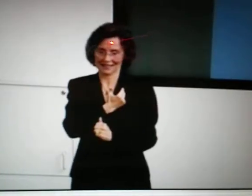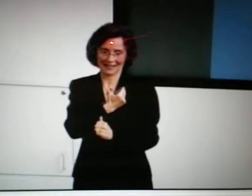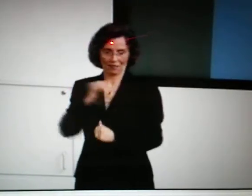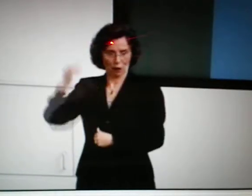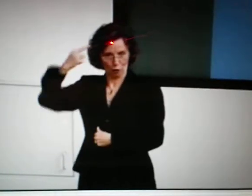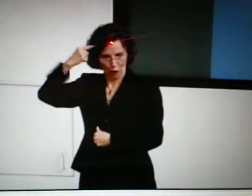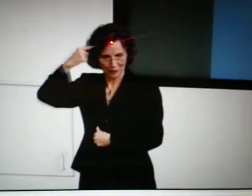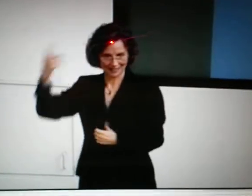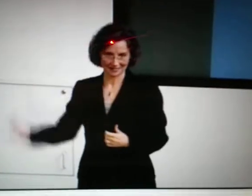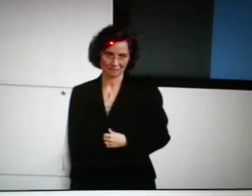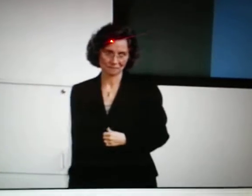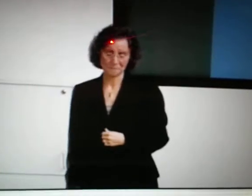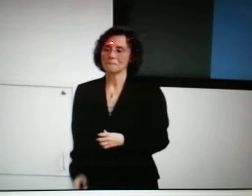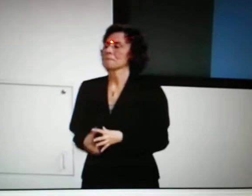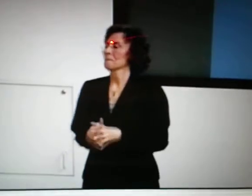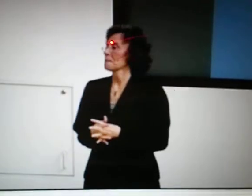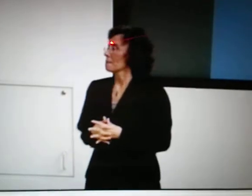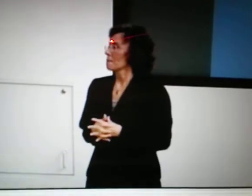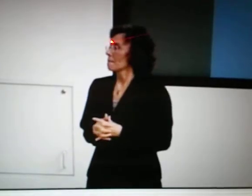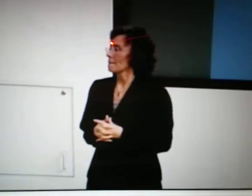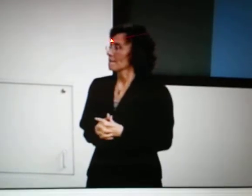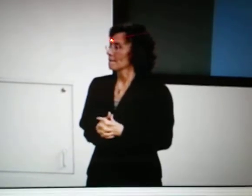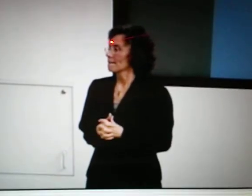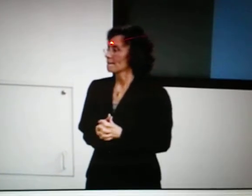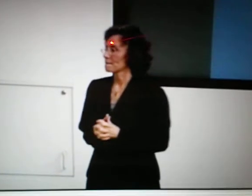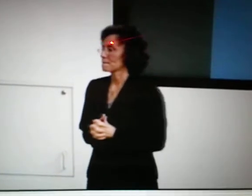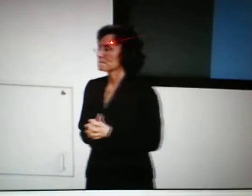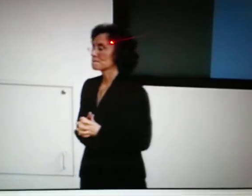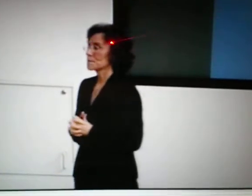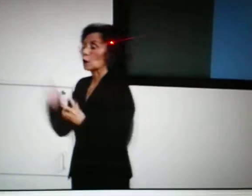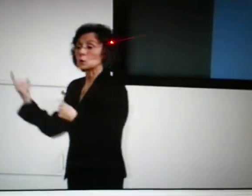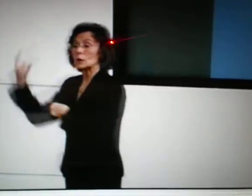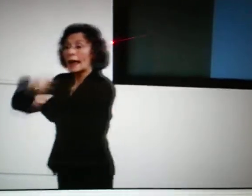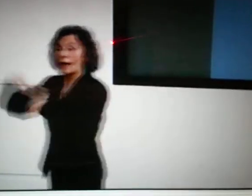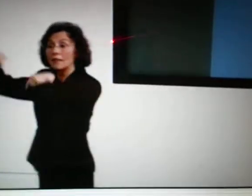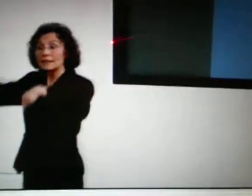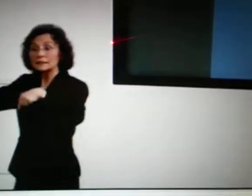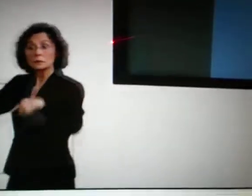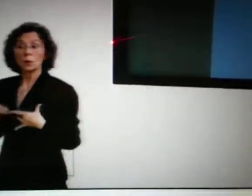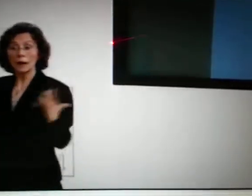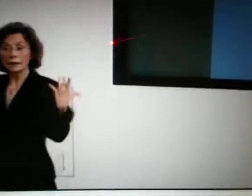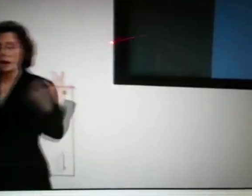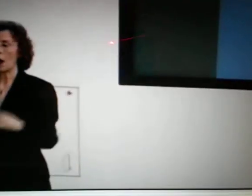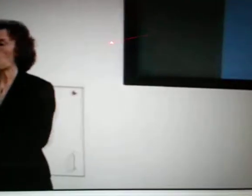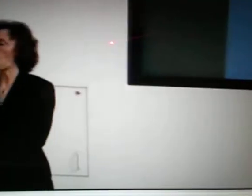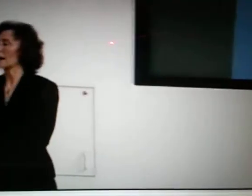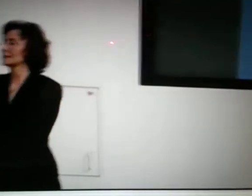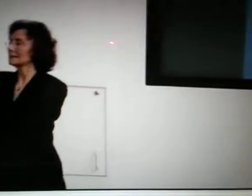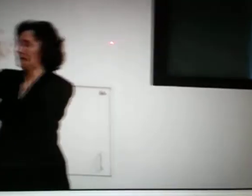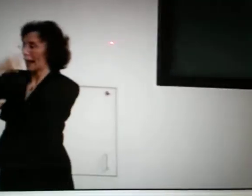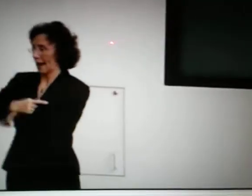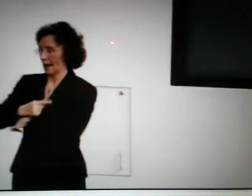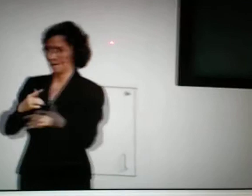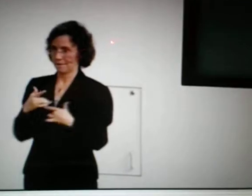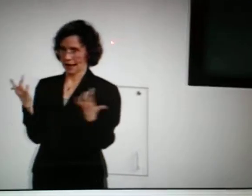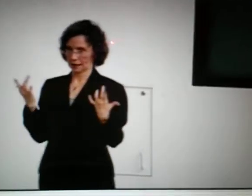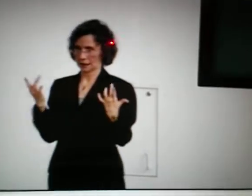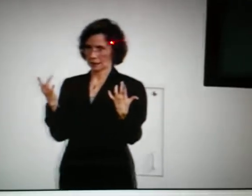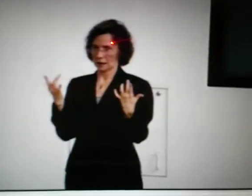I want you to know that they are with us, and they wanted you to know that they are with us and thought. So this event is actually a